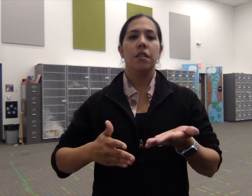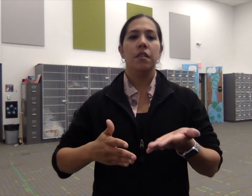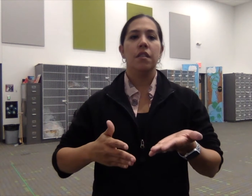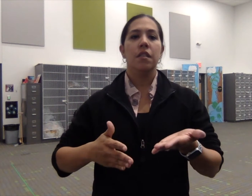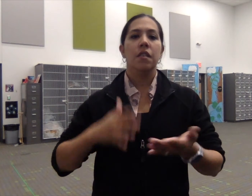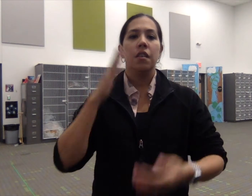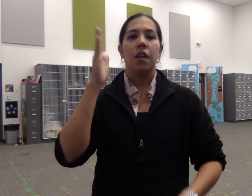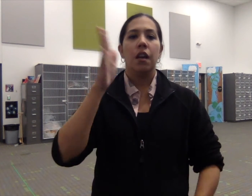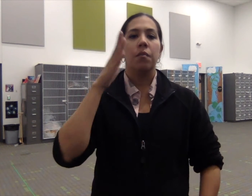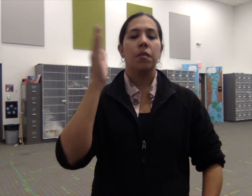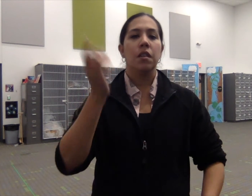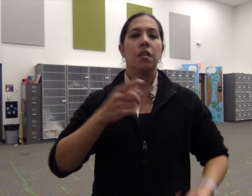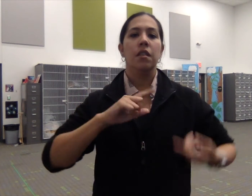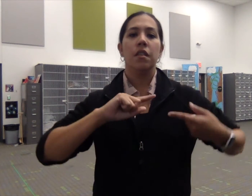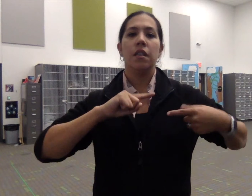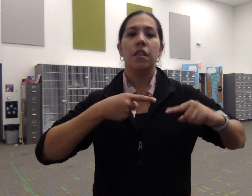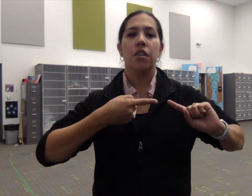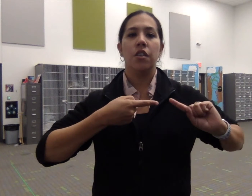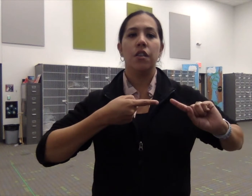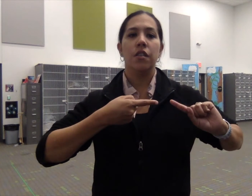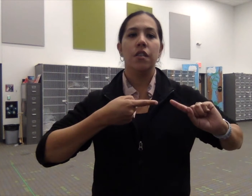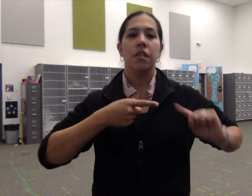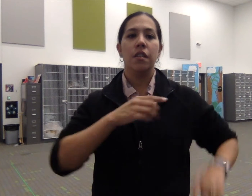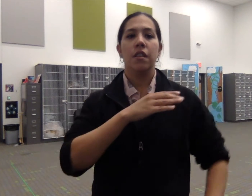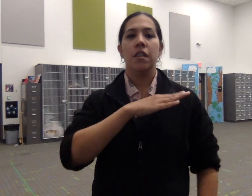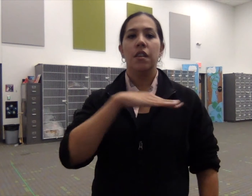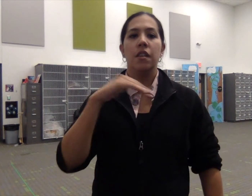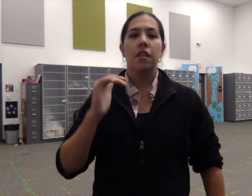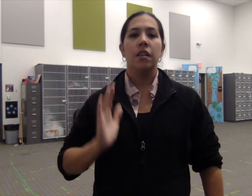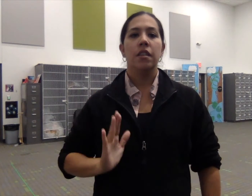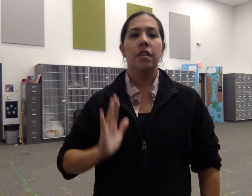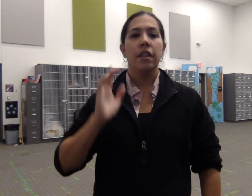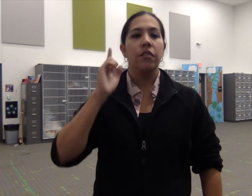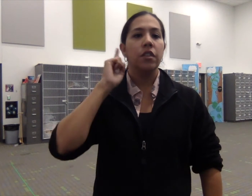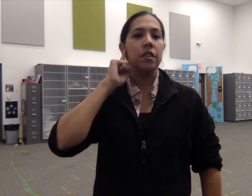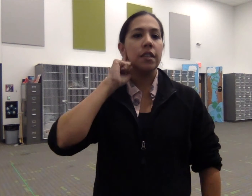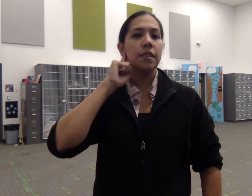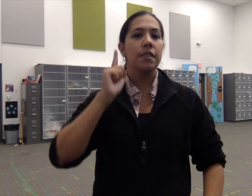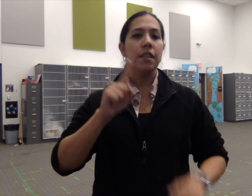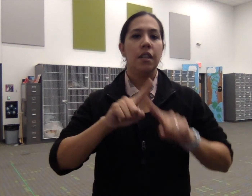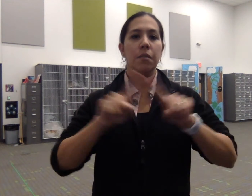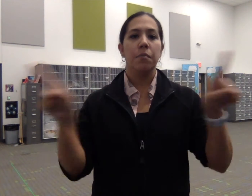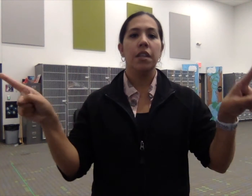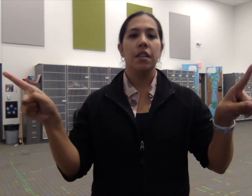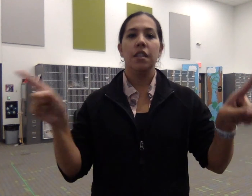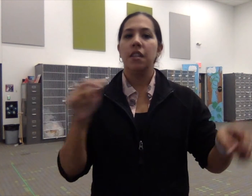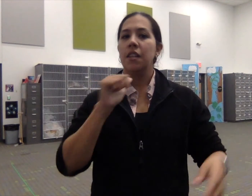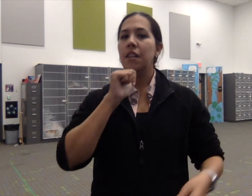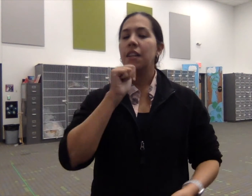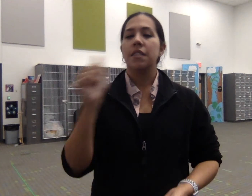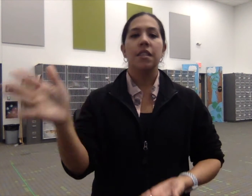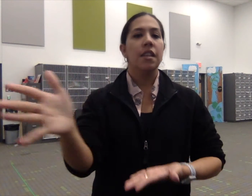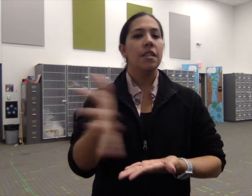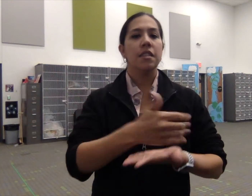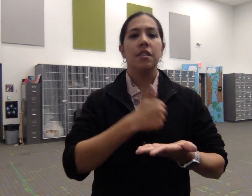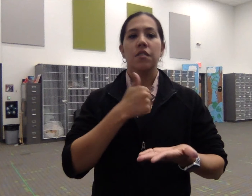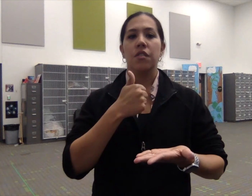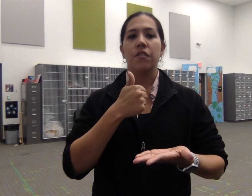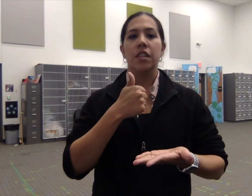I'm gonna get hurt never listen but I didn't deserve it